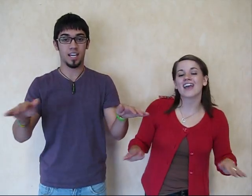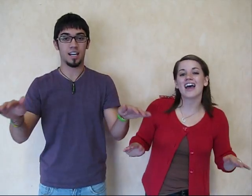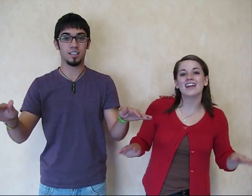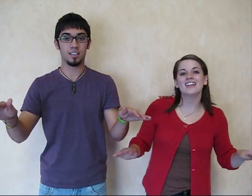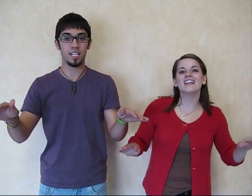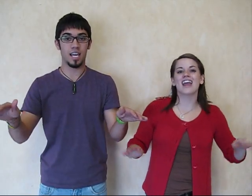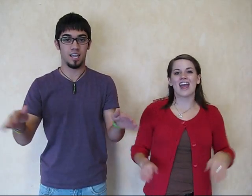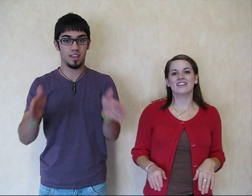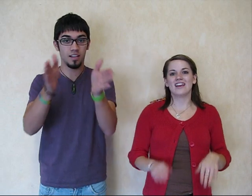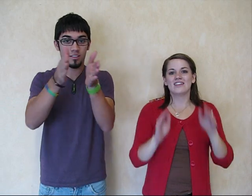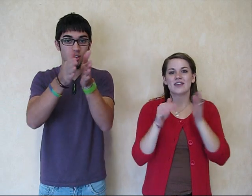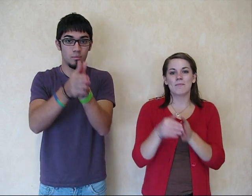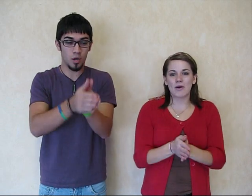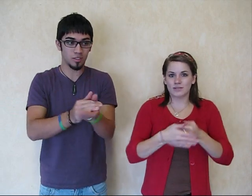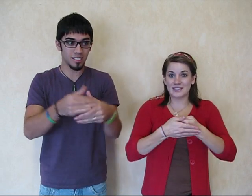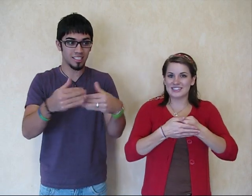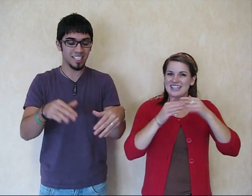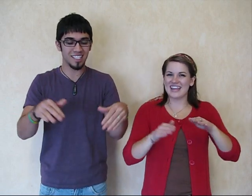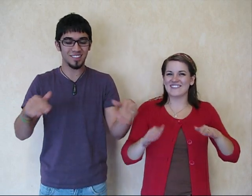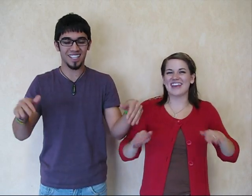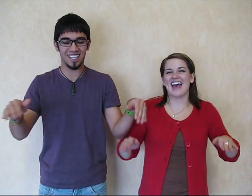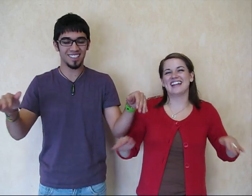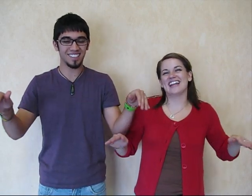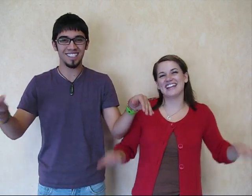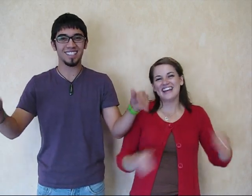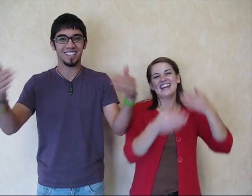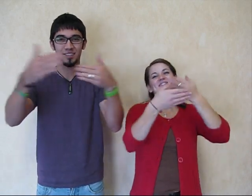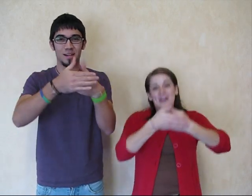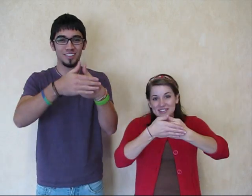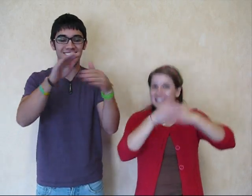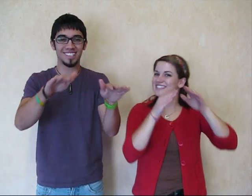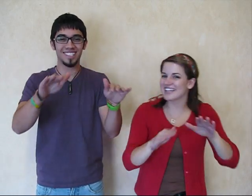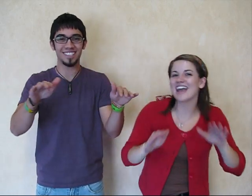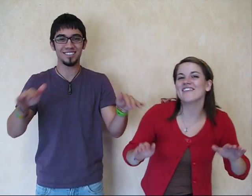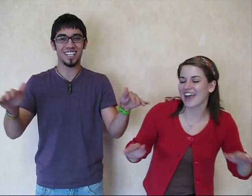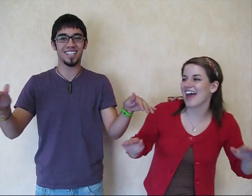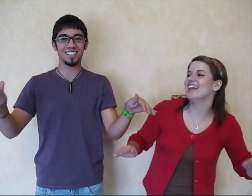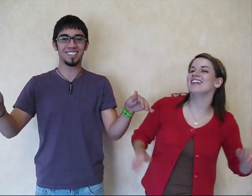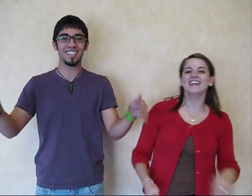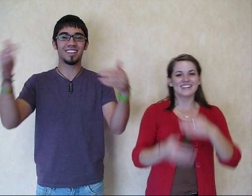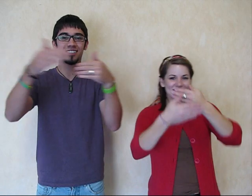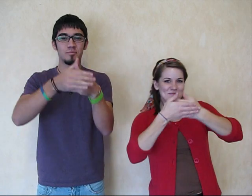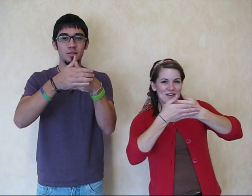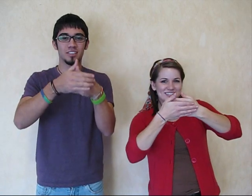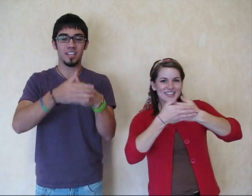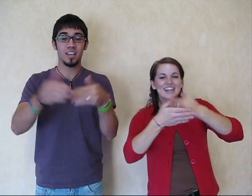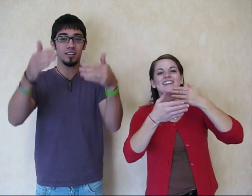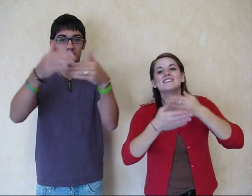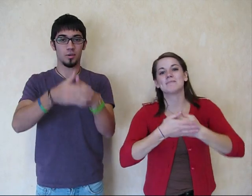Galilee. And there's a boat in the Sea of Galilee. There's a boat, there's a